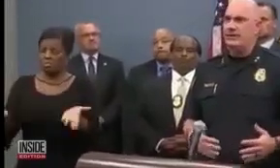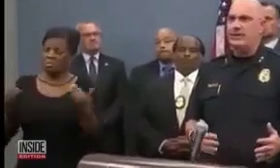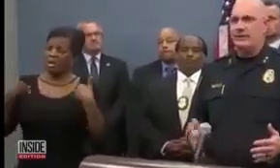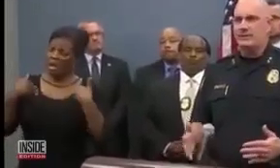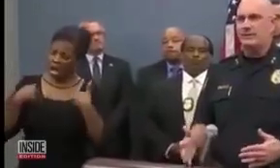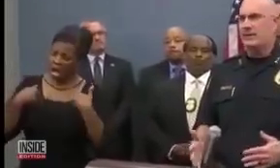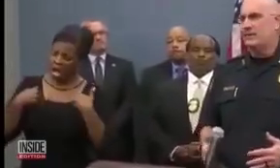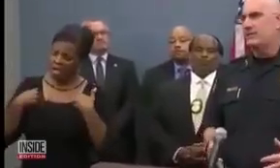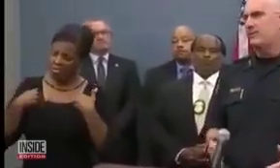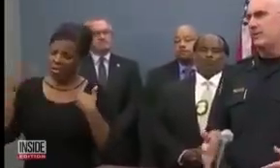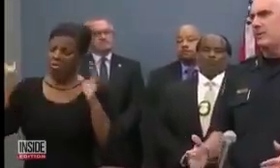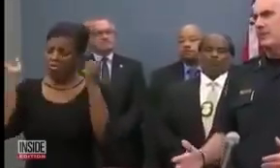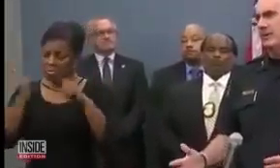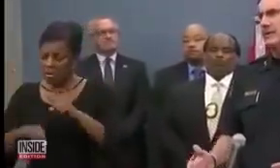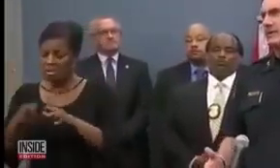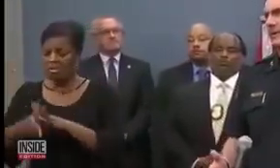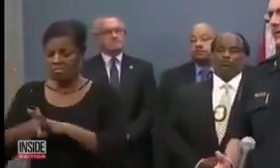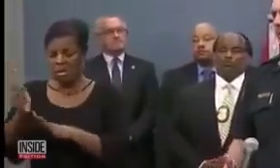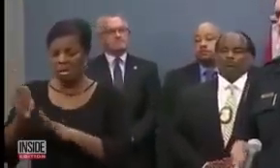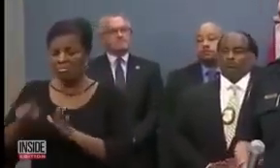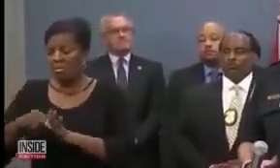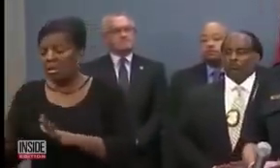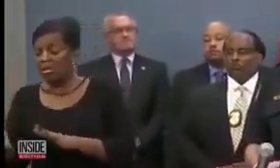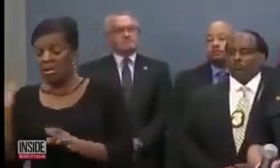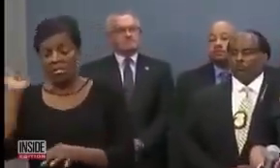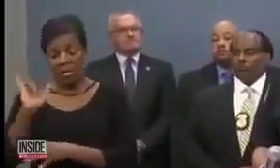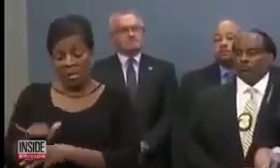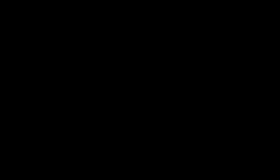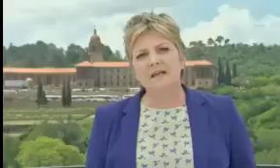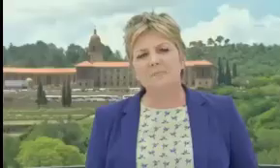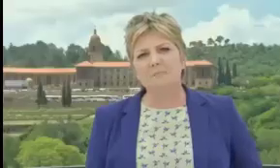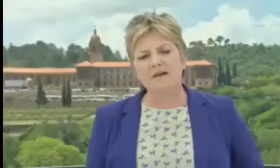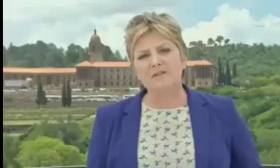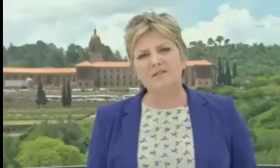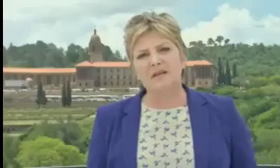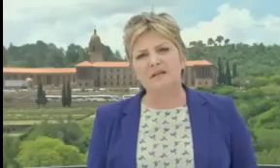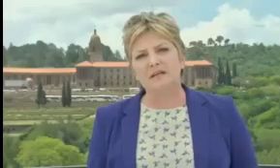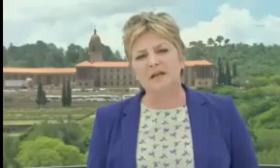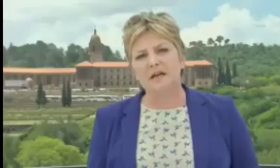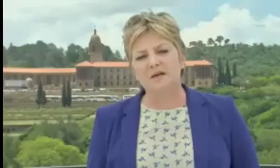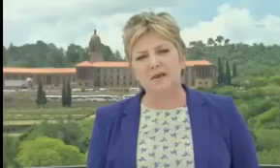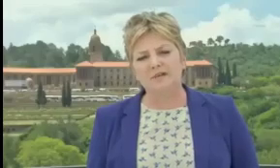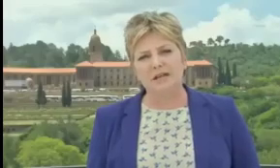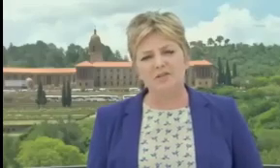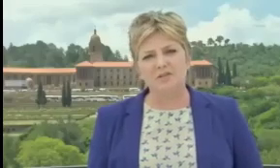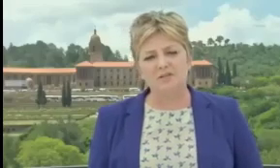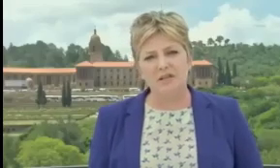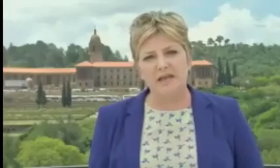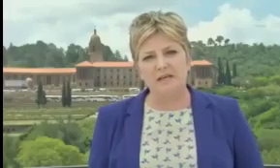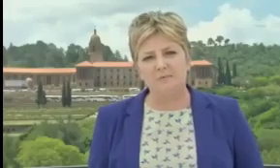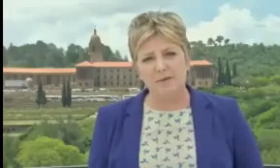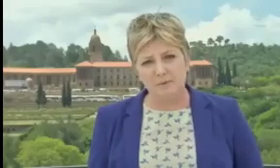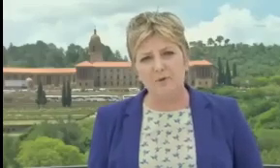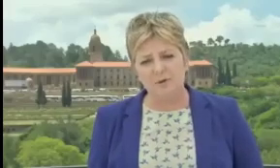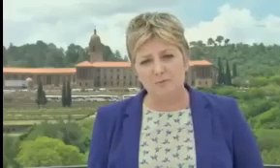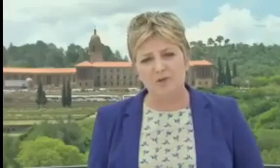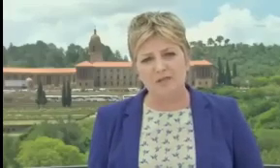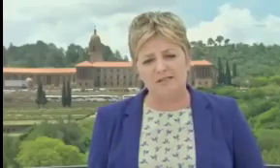simply showed up out of the blue and offered her services. An embarrassing revelation today. People who had watched that